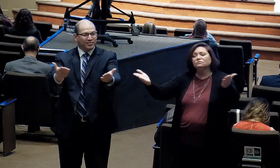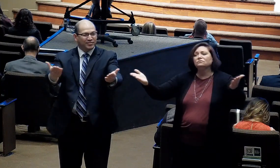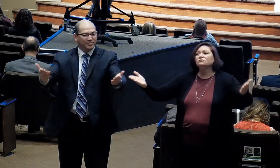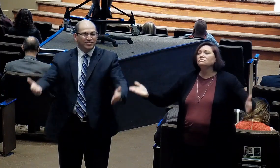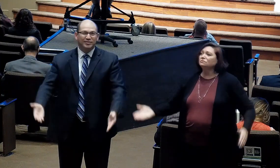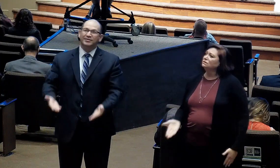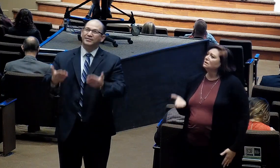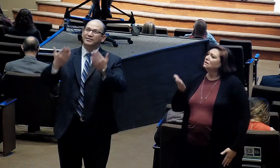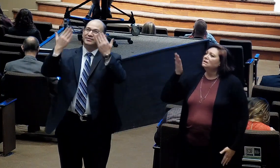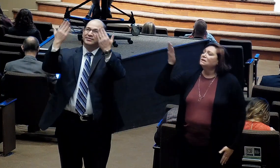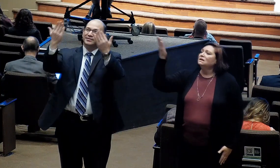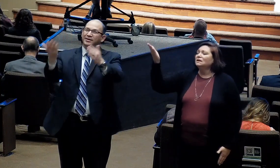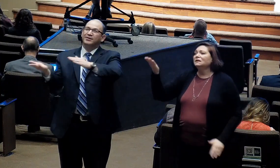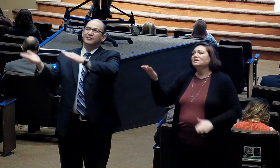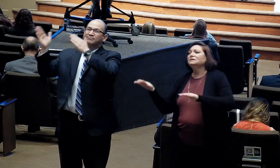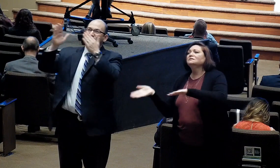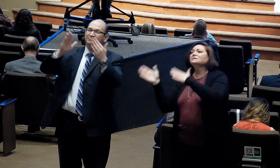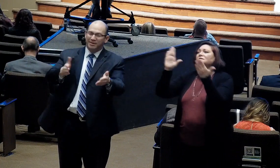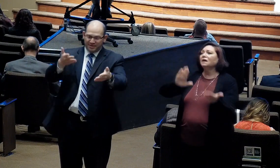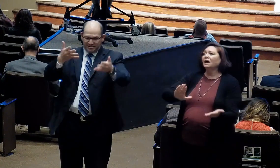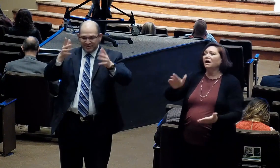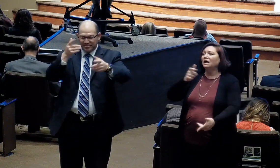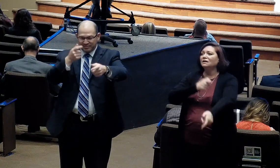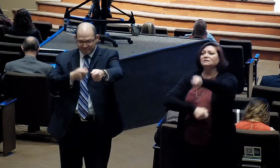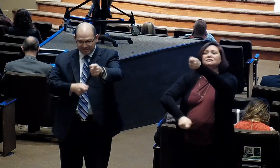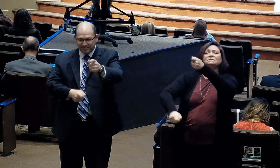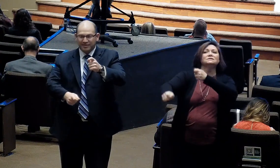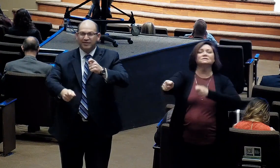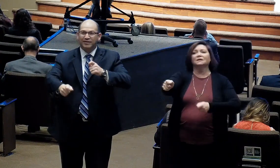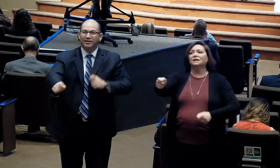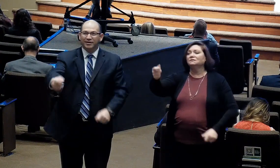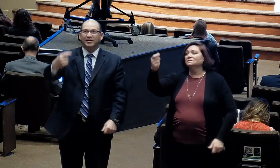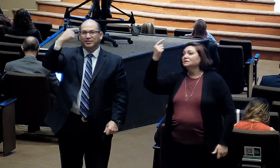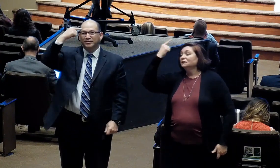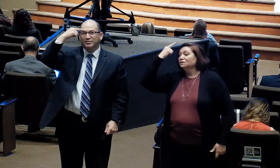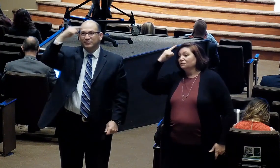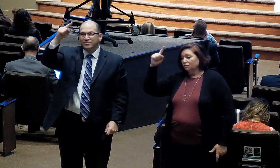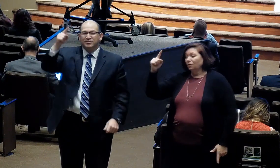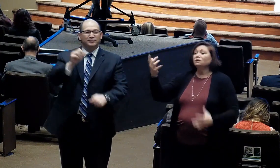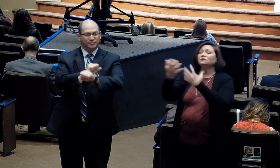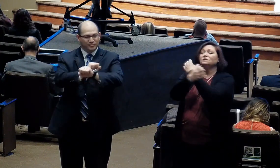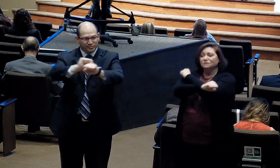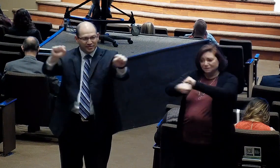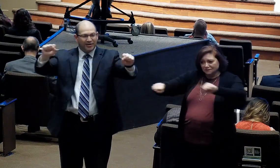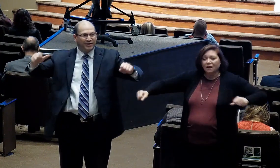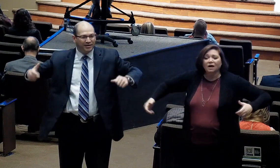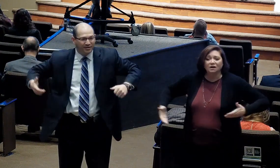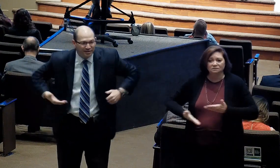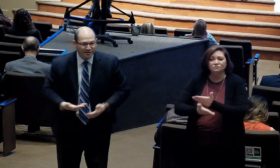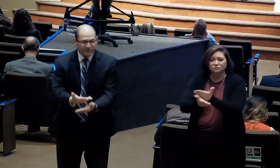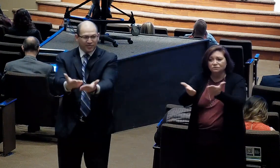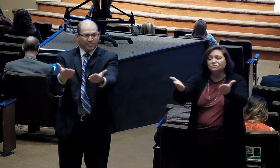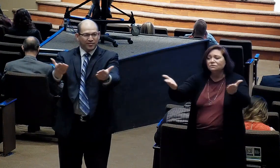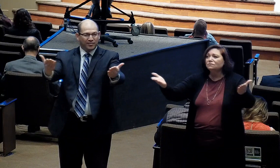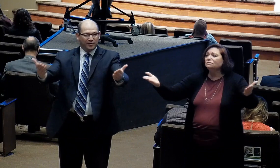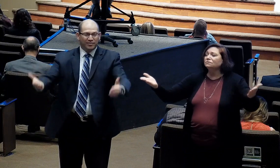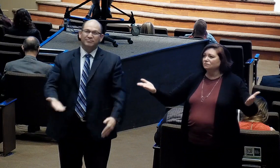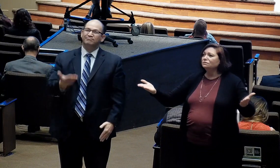I gave my life just to save you. Love,